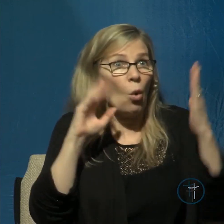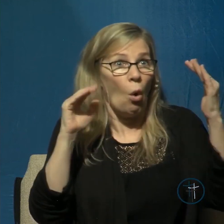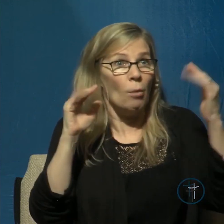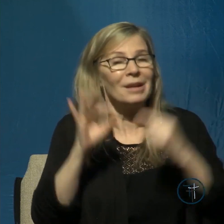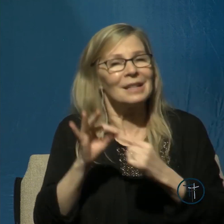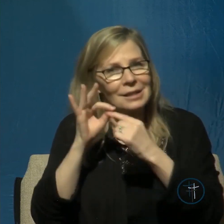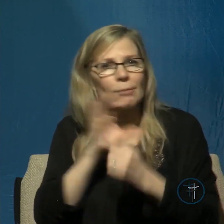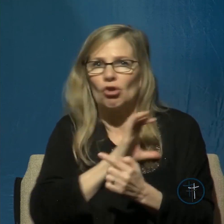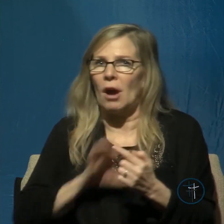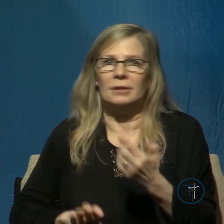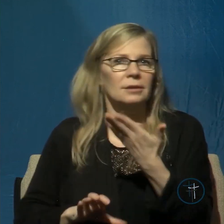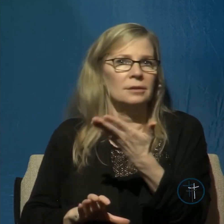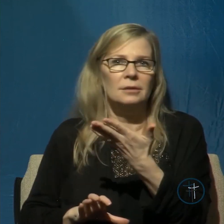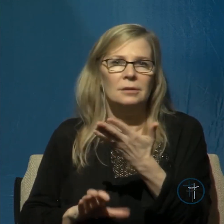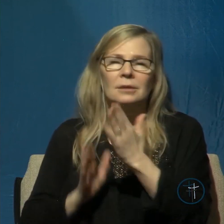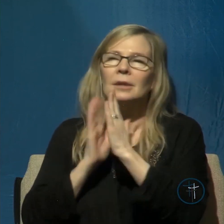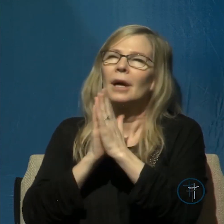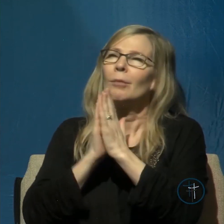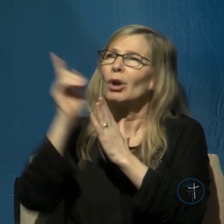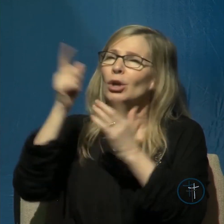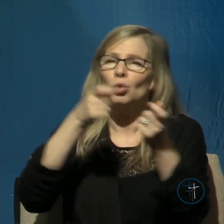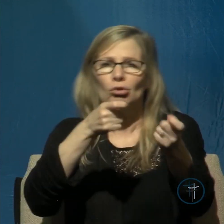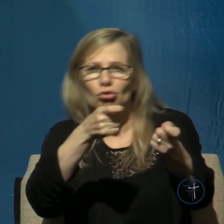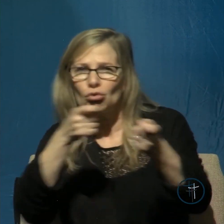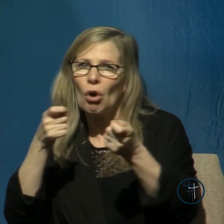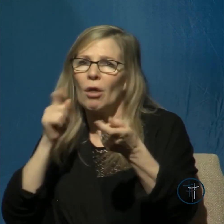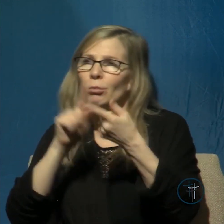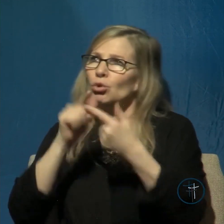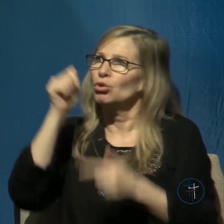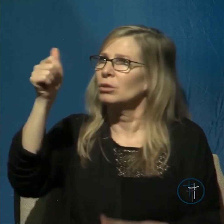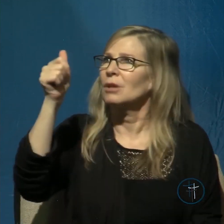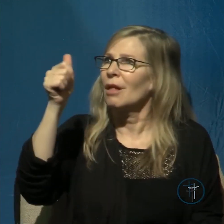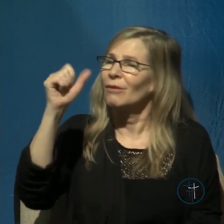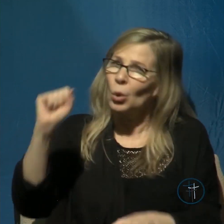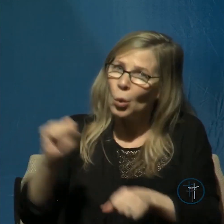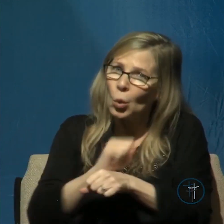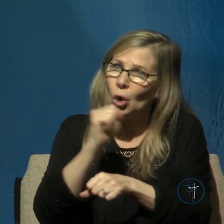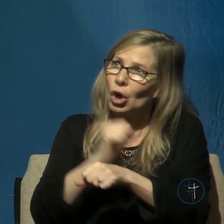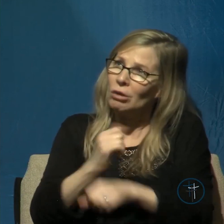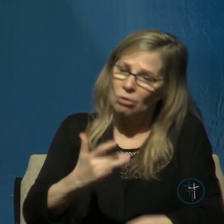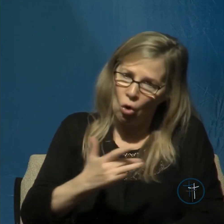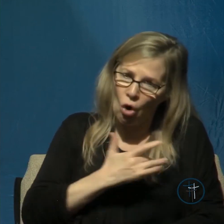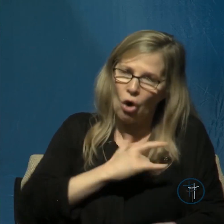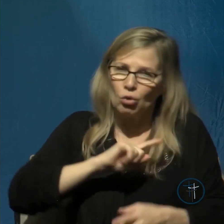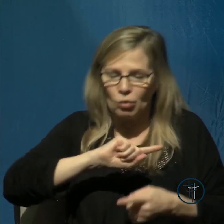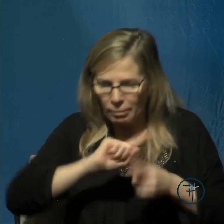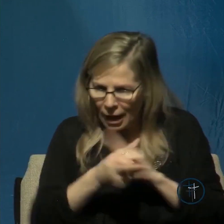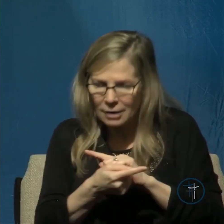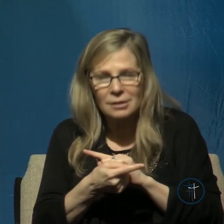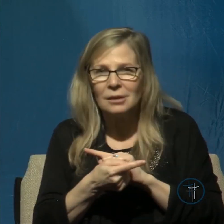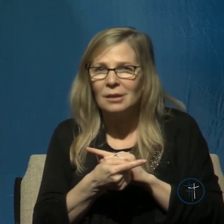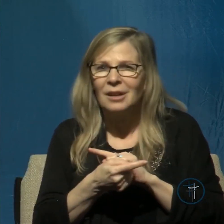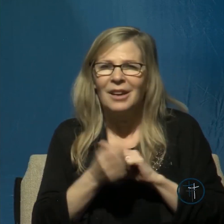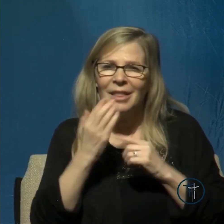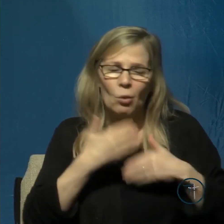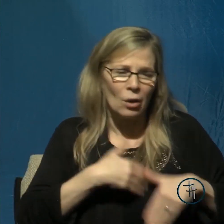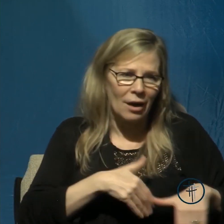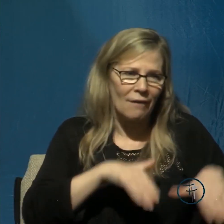to yourself I pray that you'll work a work of repentance and faith in them that they will turn from their unbelief